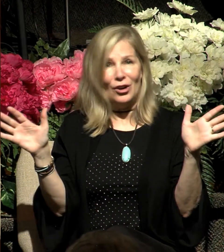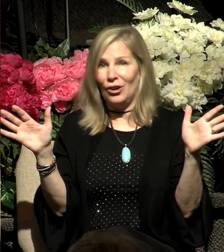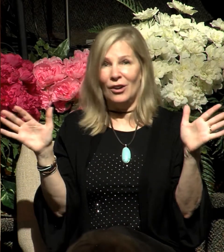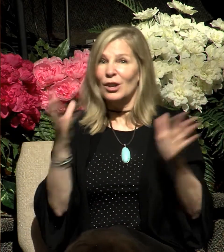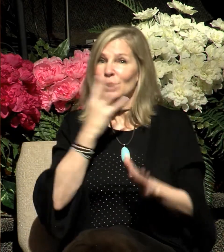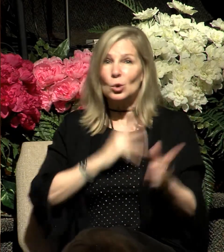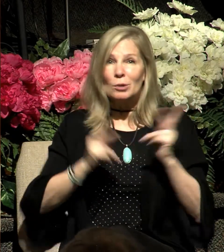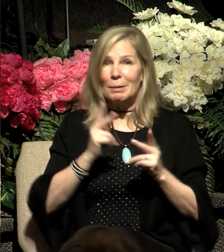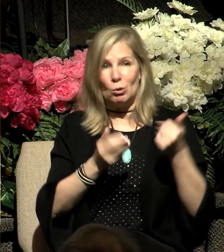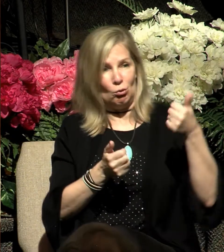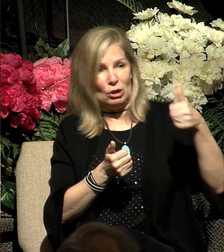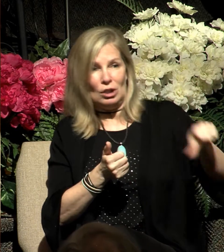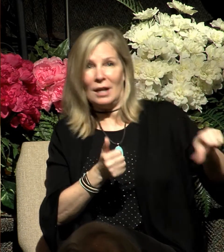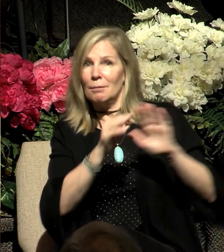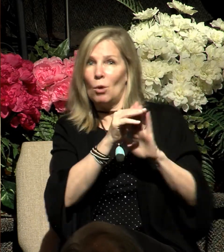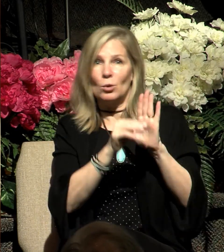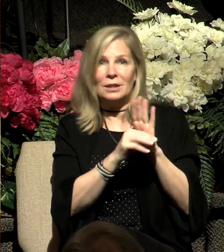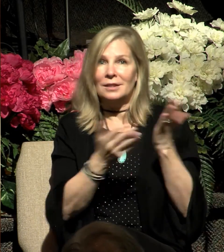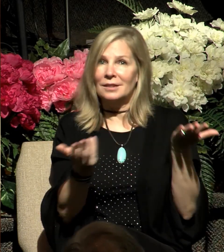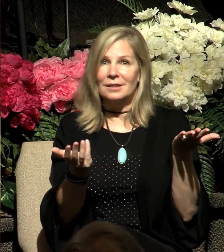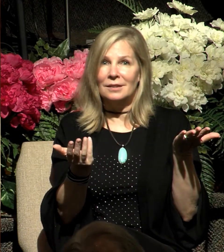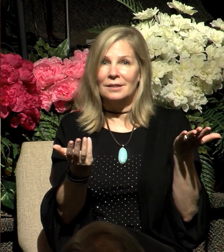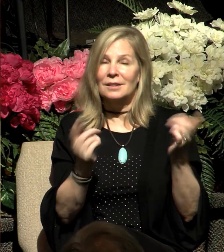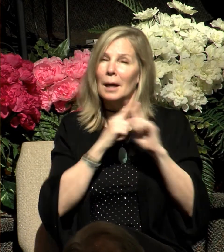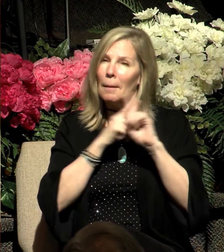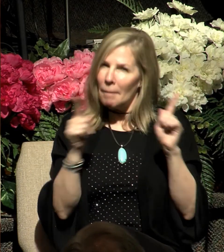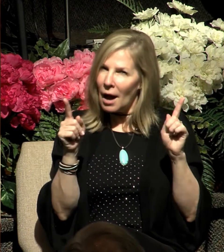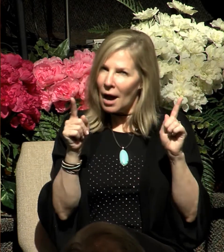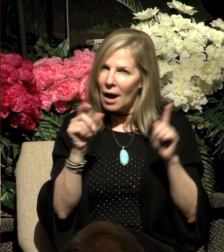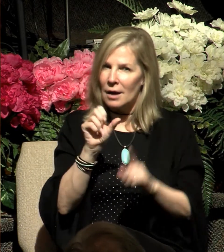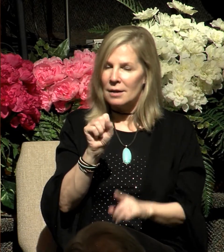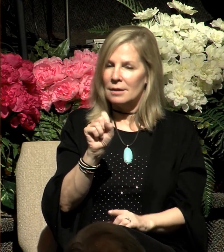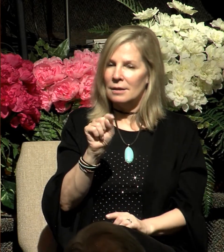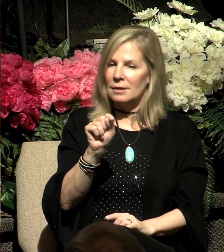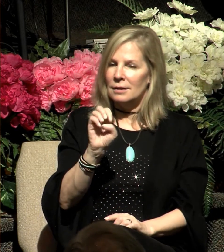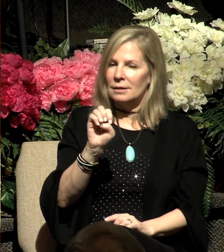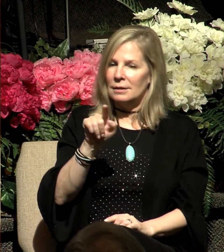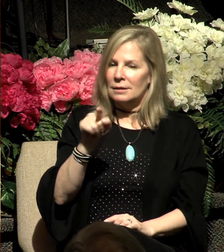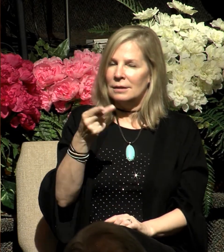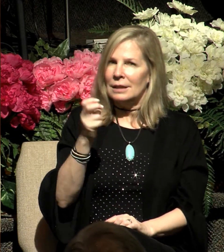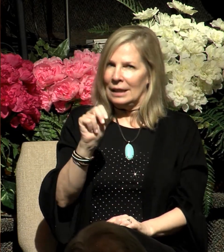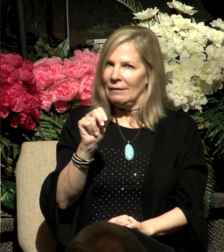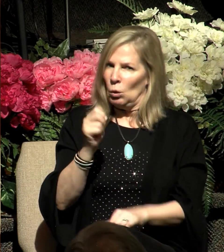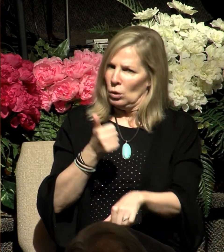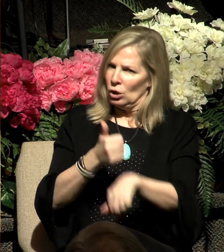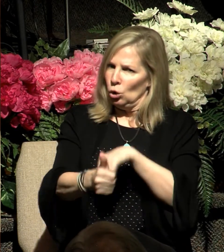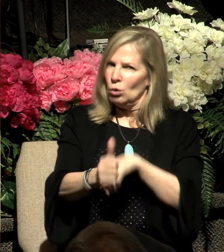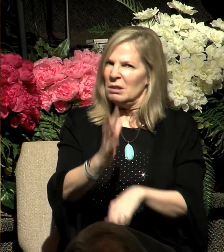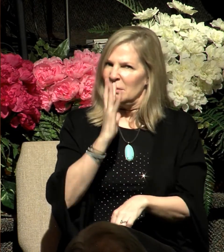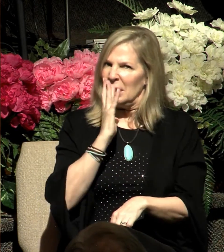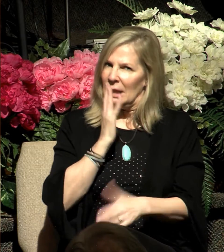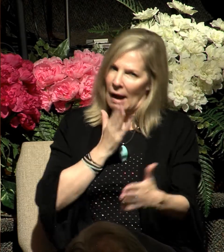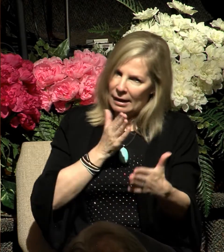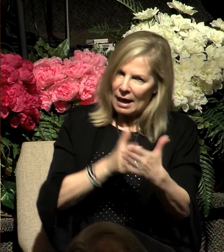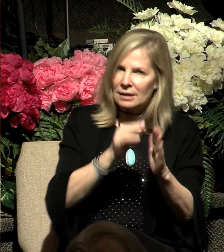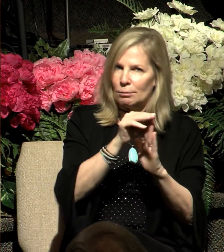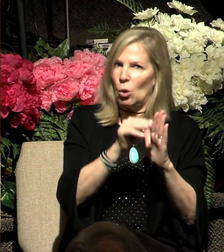Jewish people. But listen closely, because Stephen hasn't been merely accused of speaking against Moses as a person. Remember,